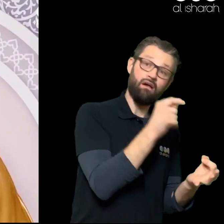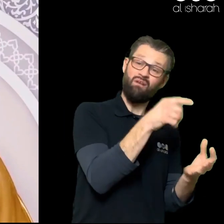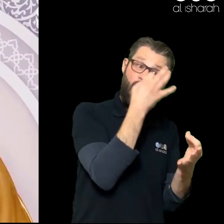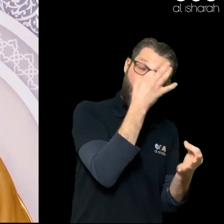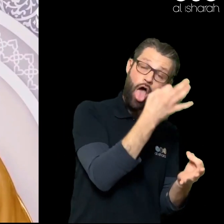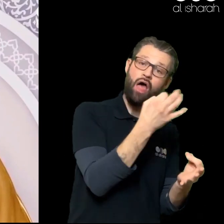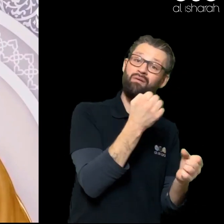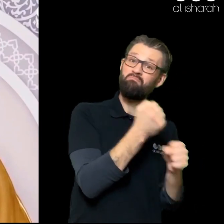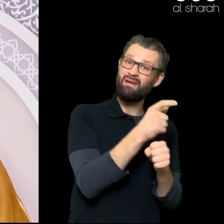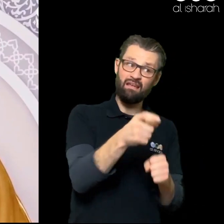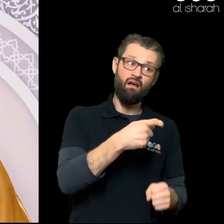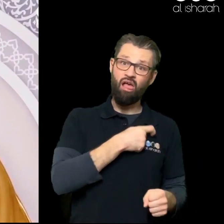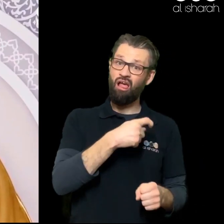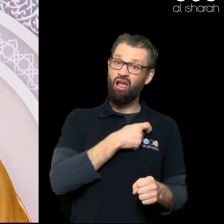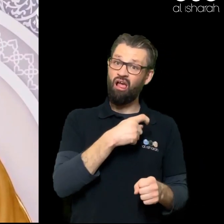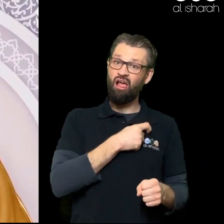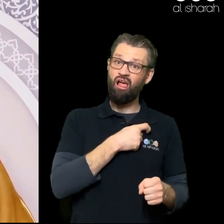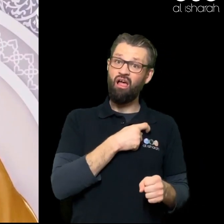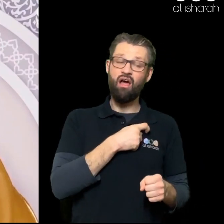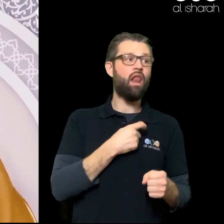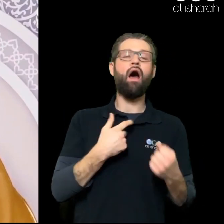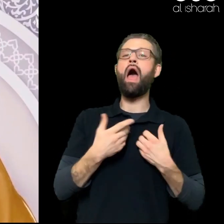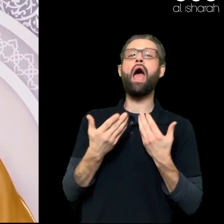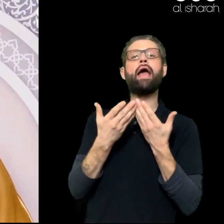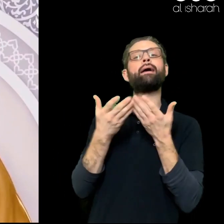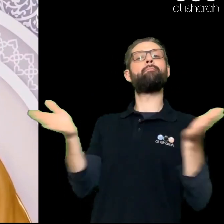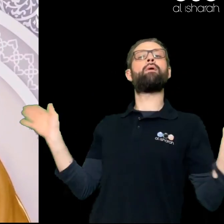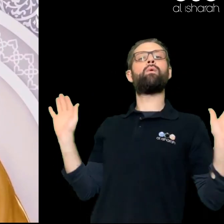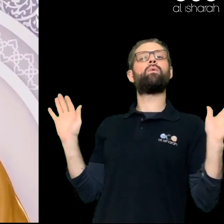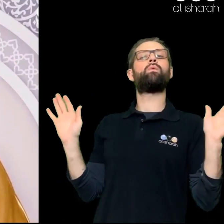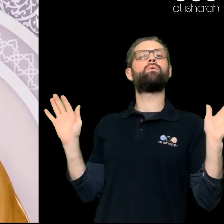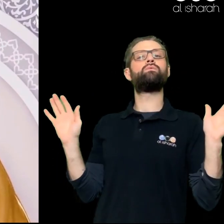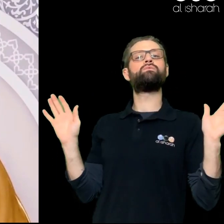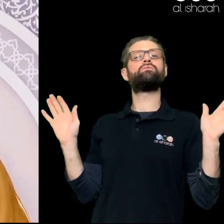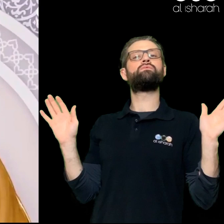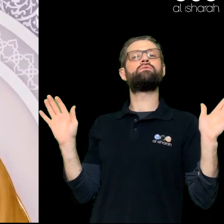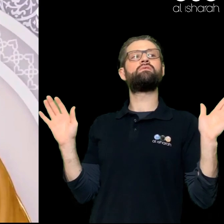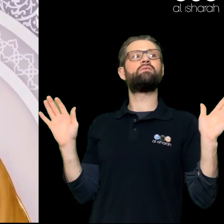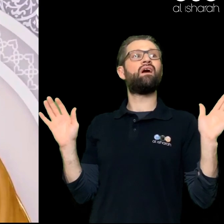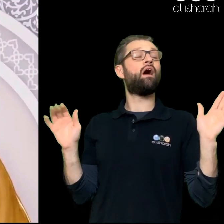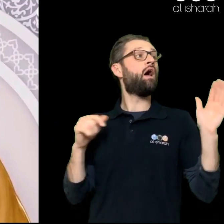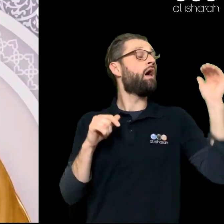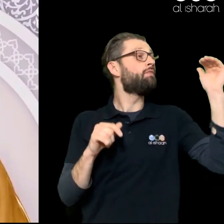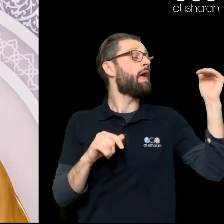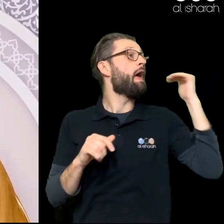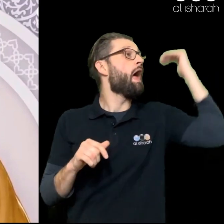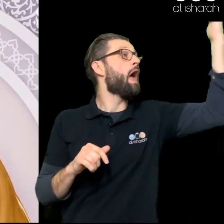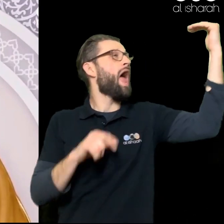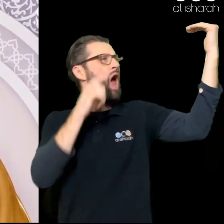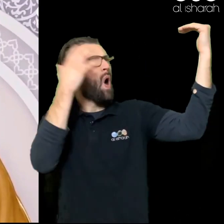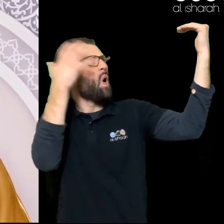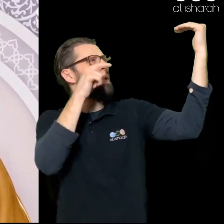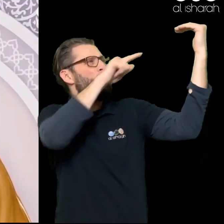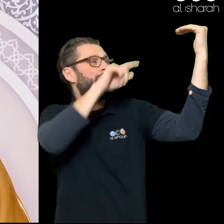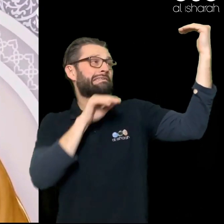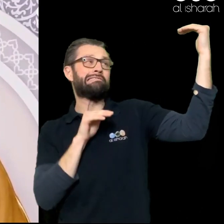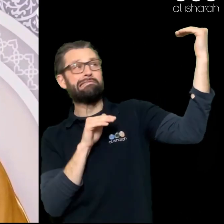off What you have When you show off What you have You will never have As much as others So you will be led To depression